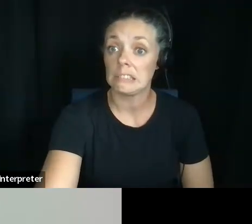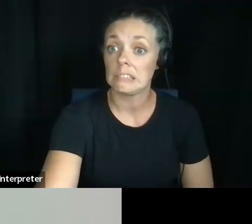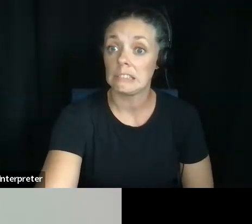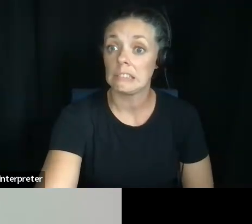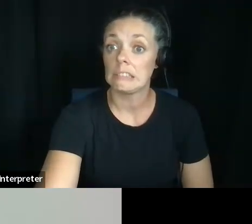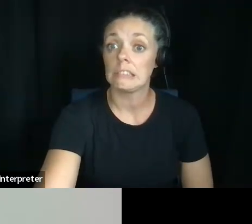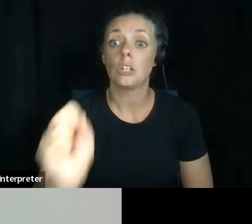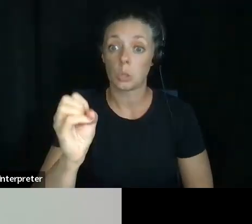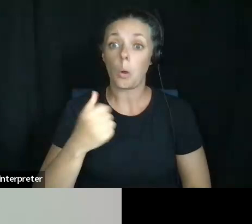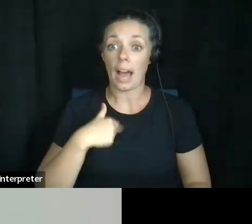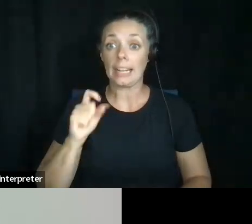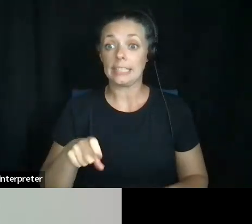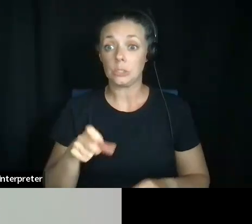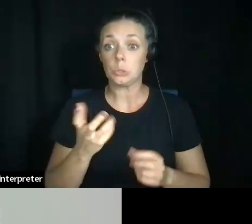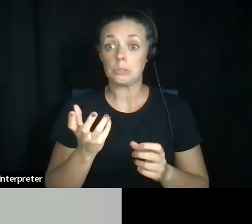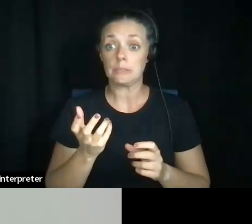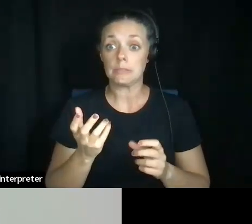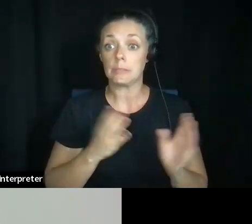that or get my advanced directive updated.